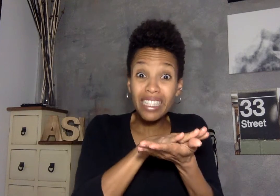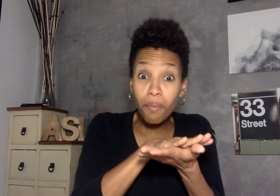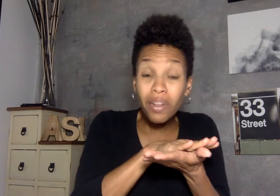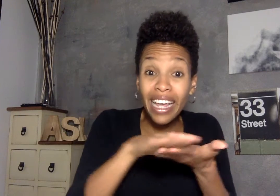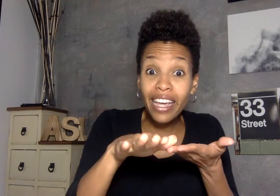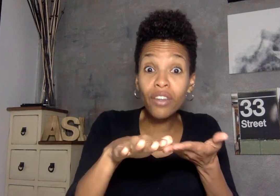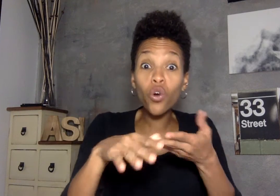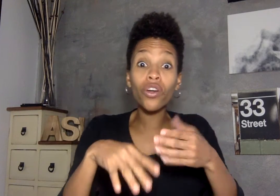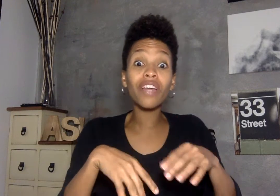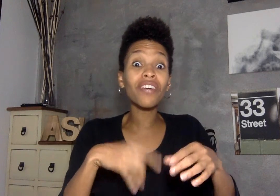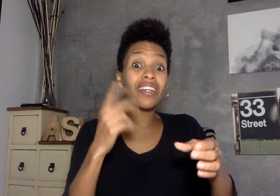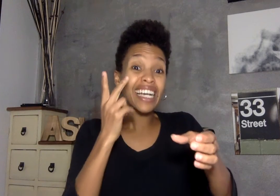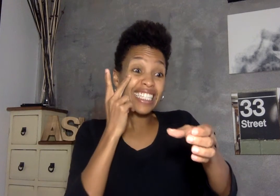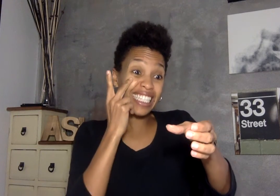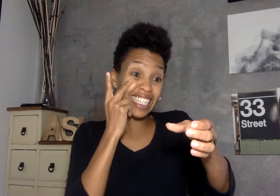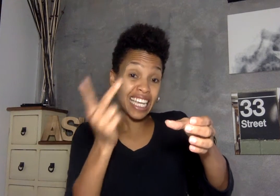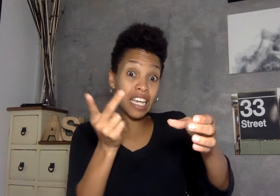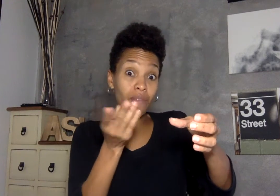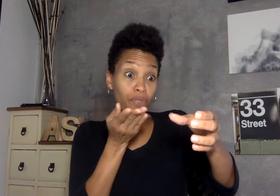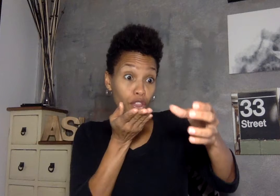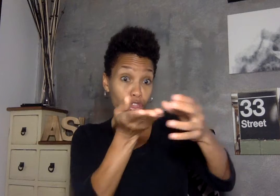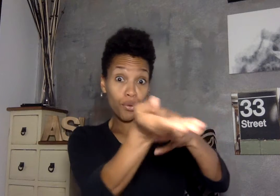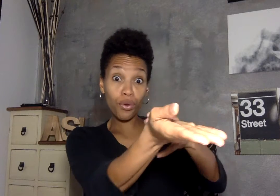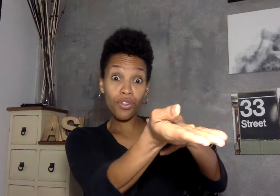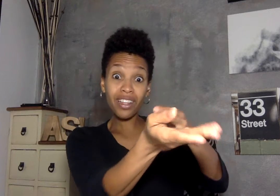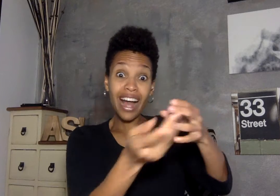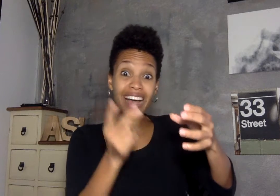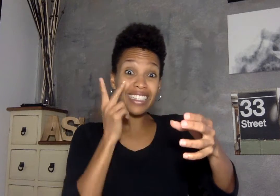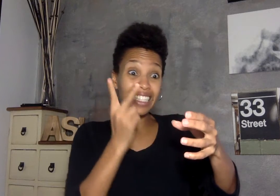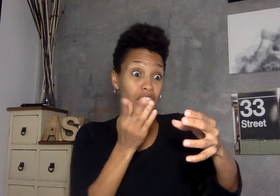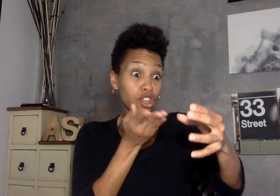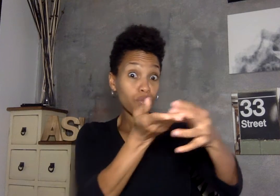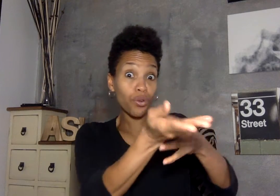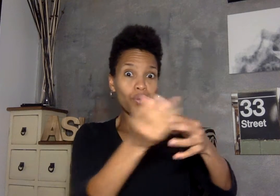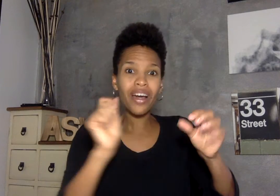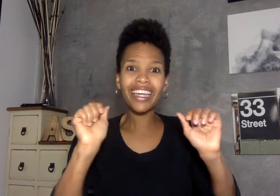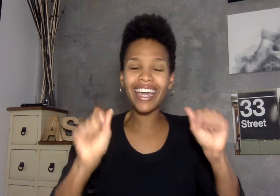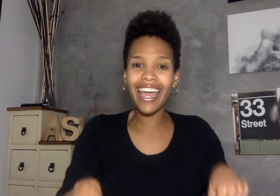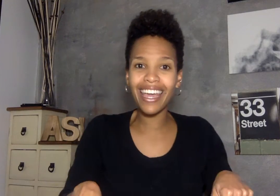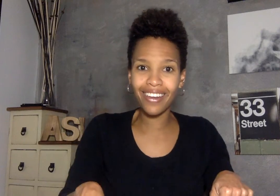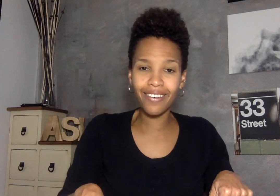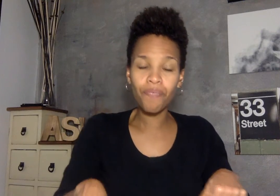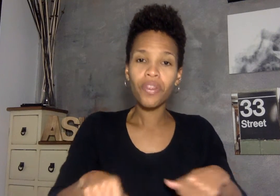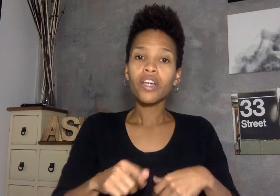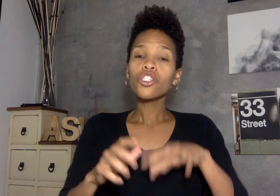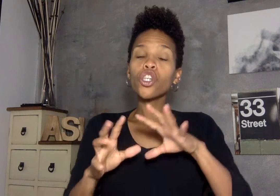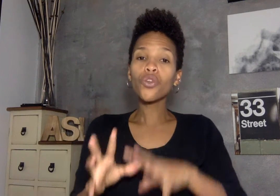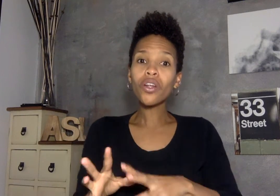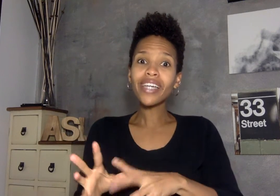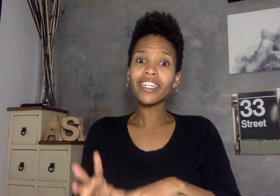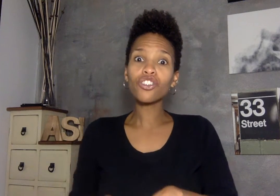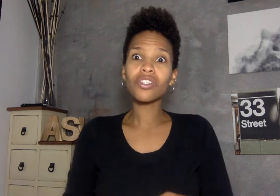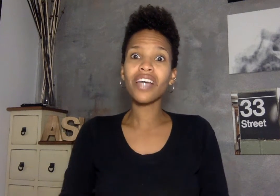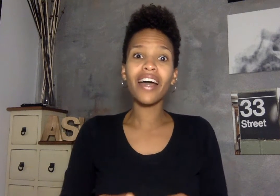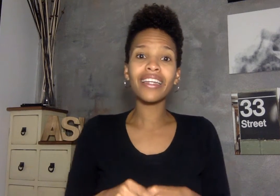plain or even see through the glass see through can so notice i didn't just sign